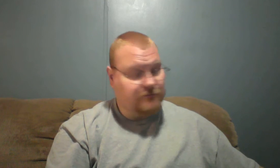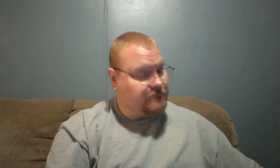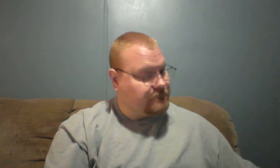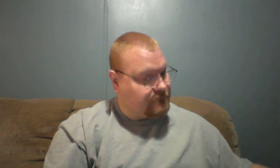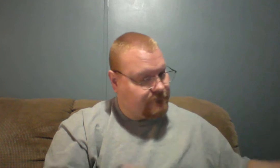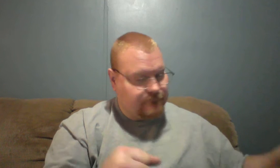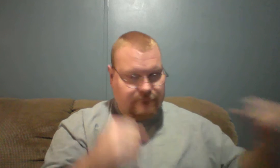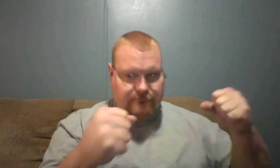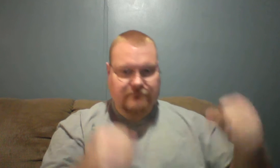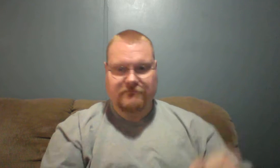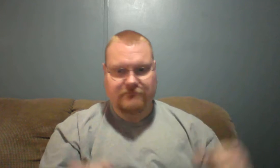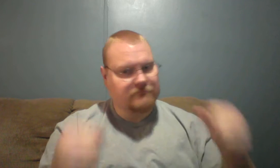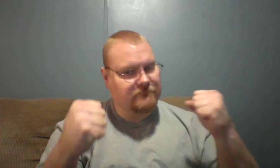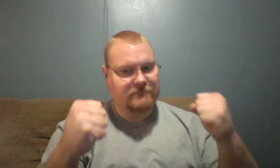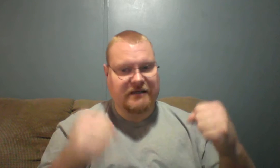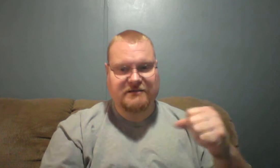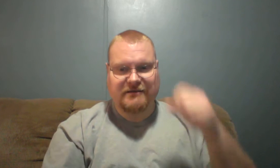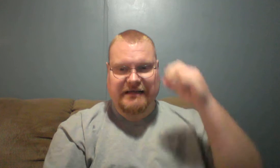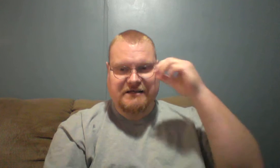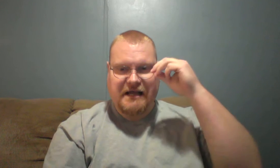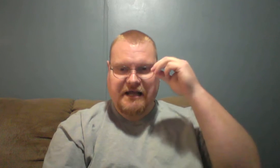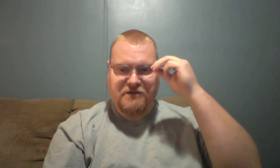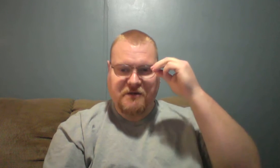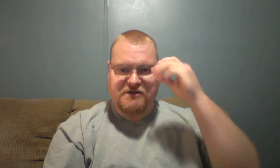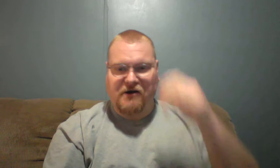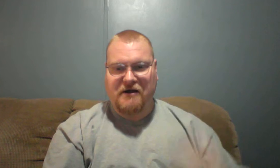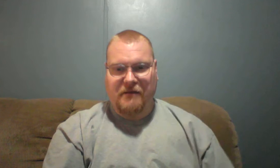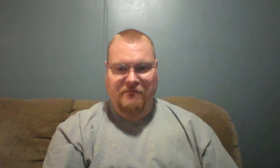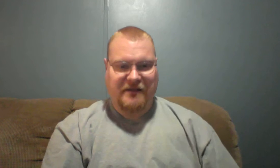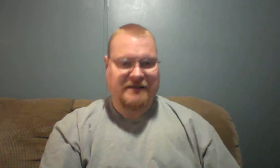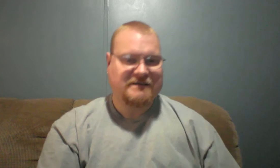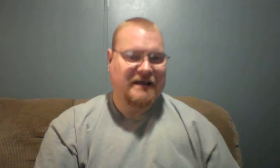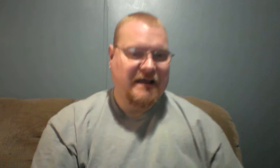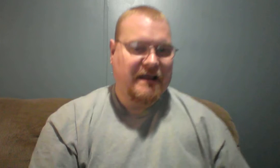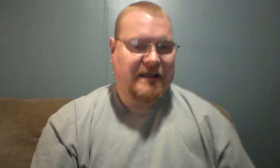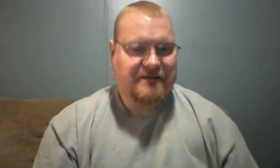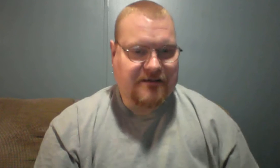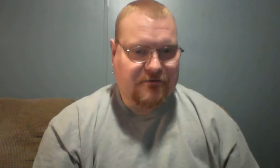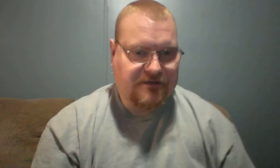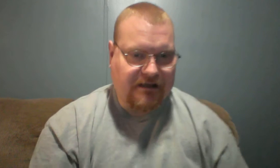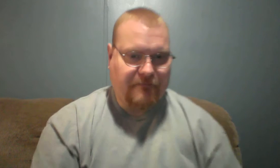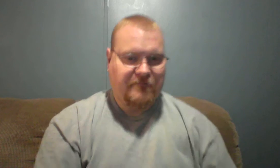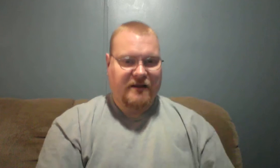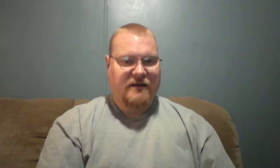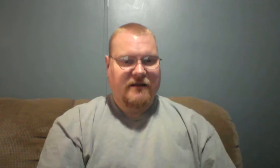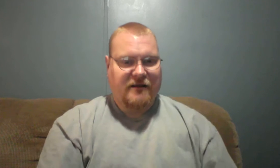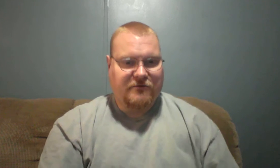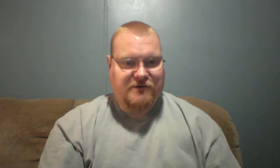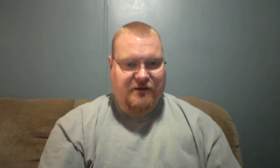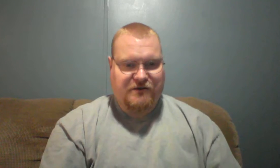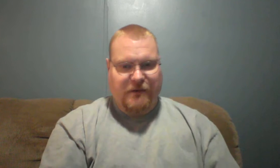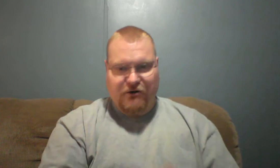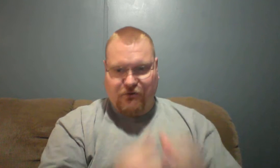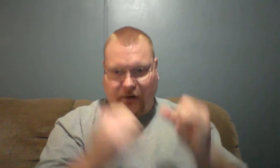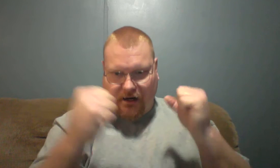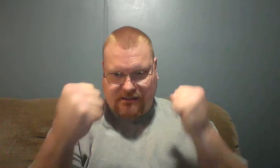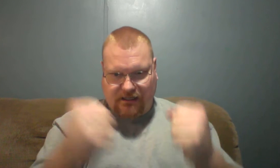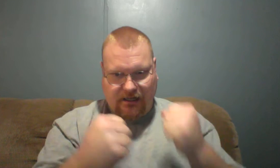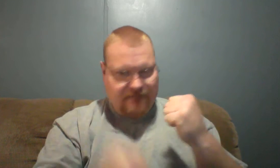Mmm. Mmm. Gets, gets, gets me stirred up. Gets, gets those, uh, those, uh, spiritual boxing gloves